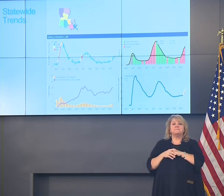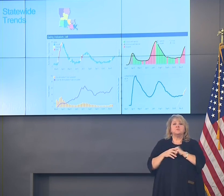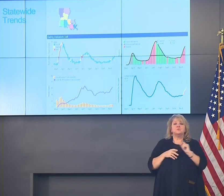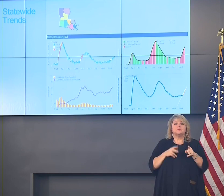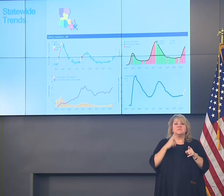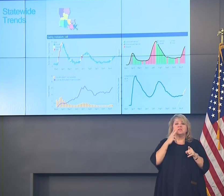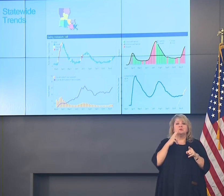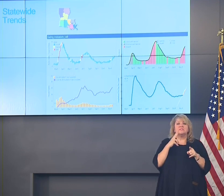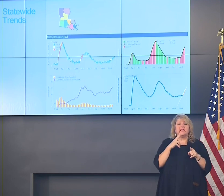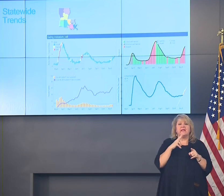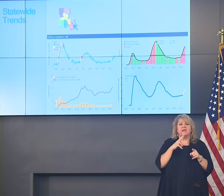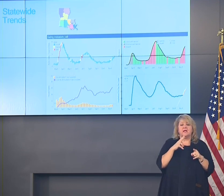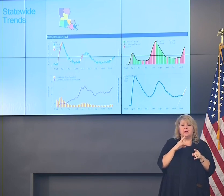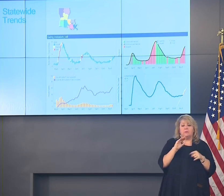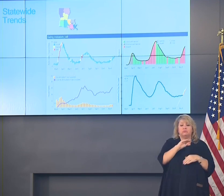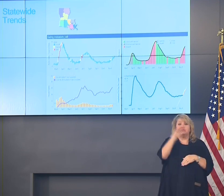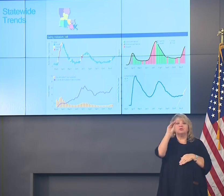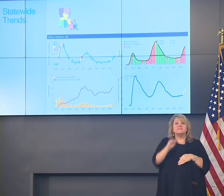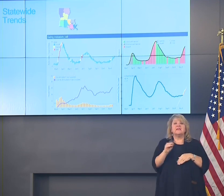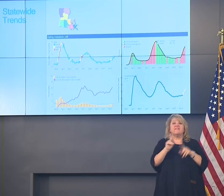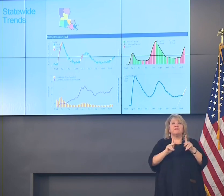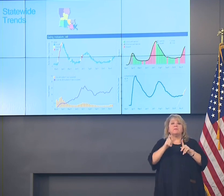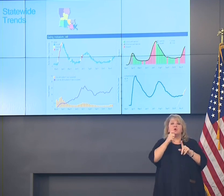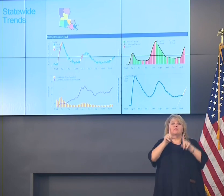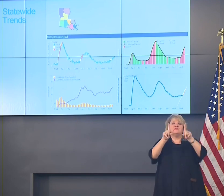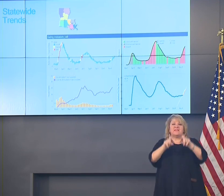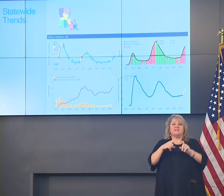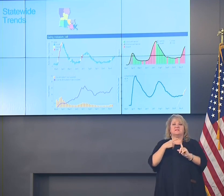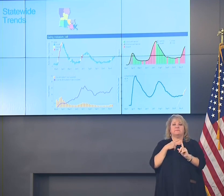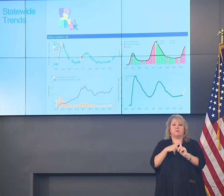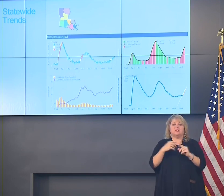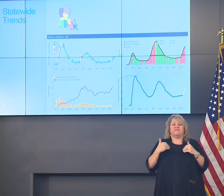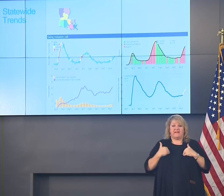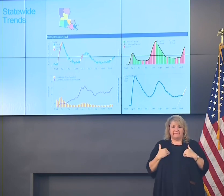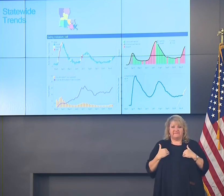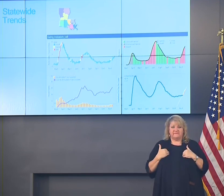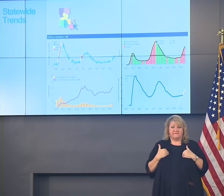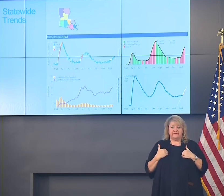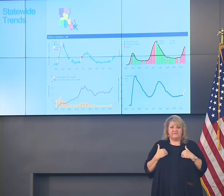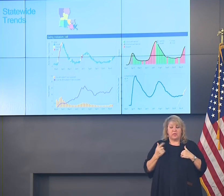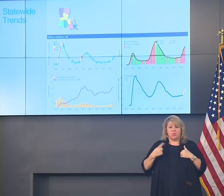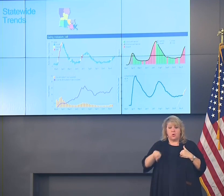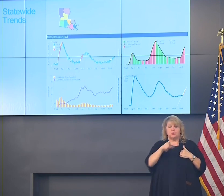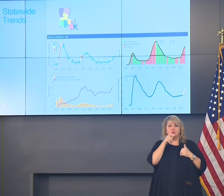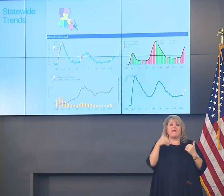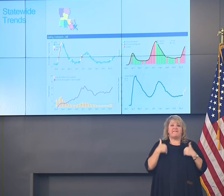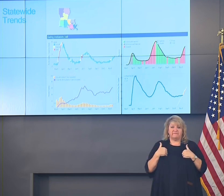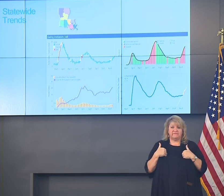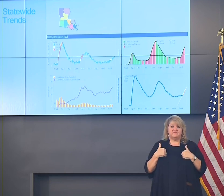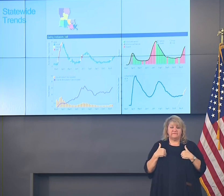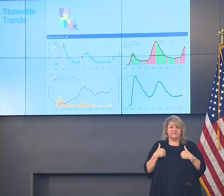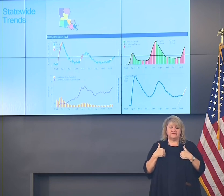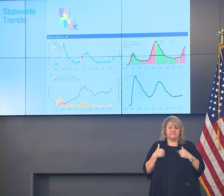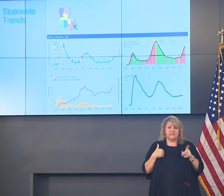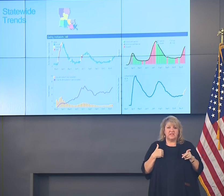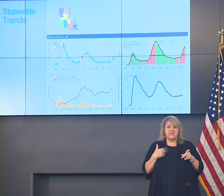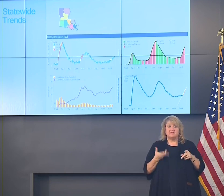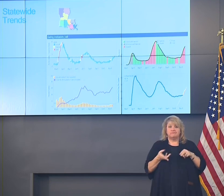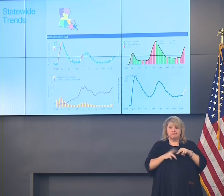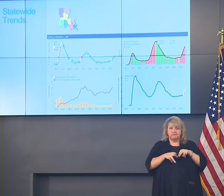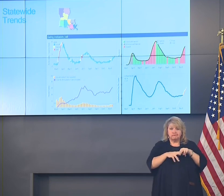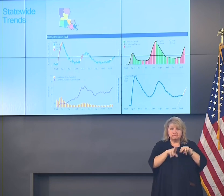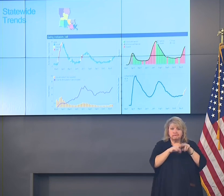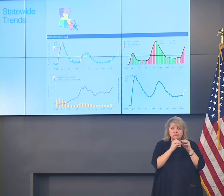So the percent of tests dated back to the data collection which are positive. And you'll see that is increasing as well